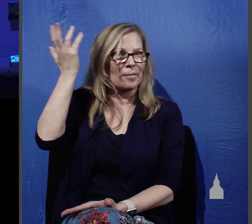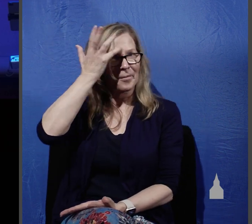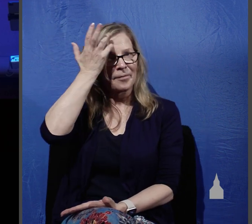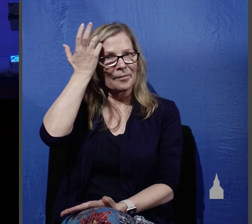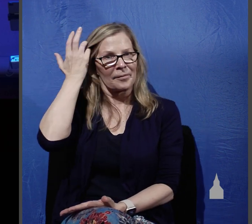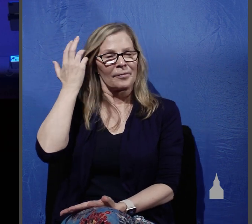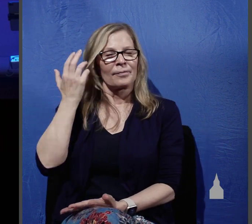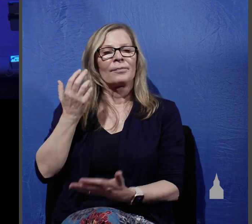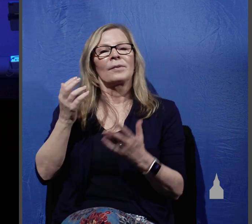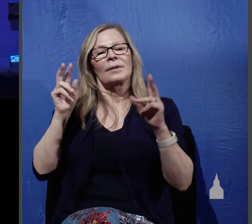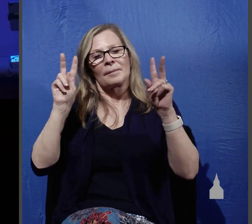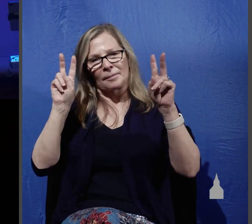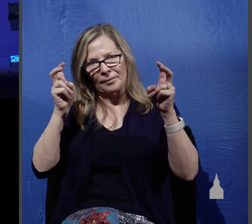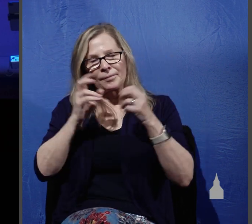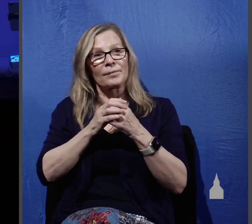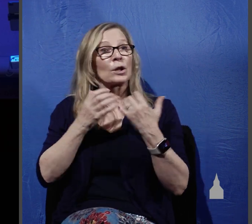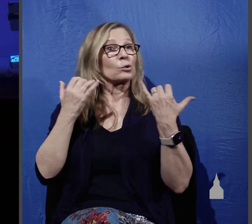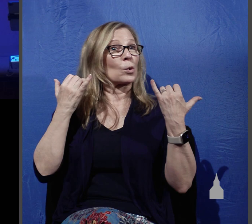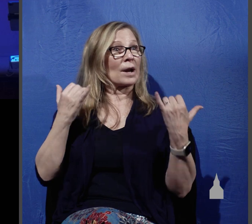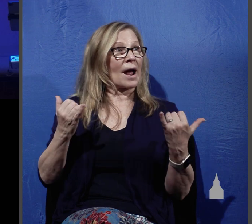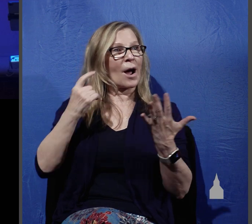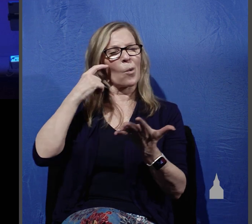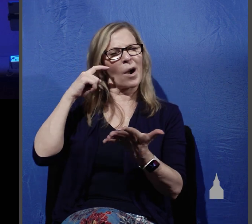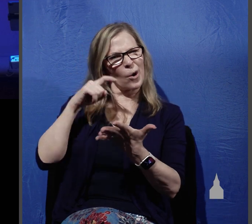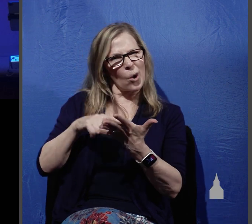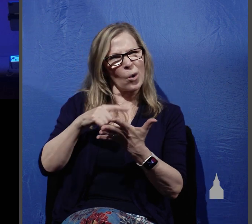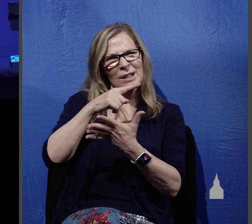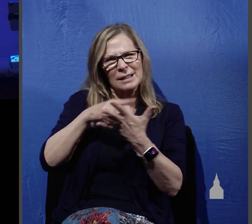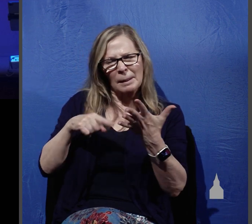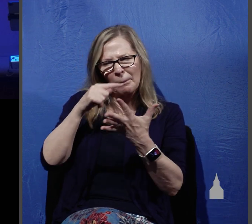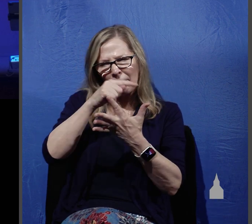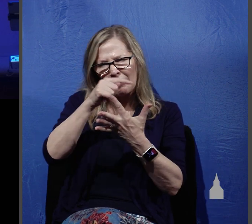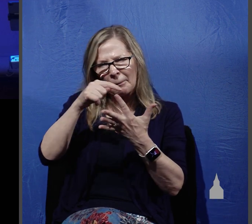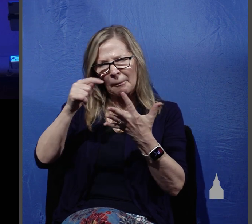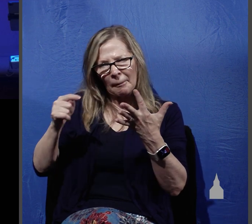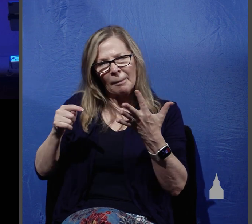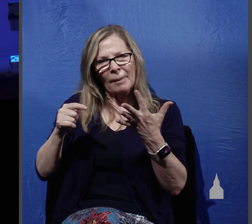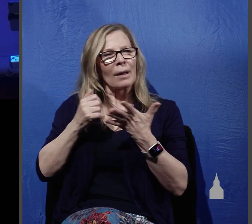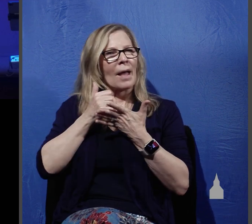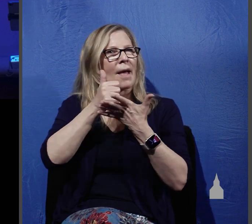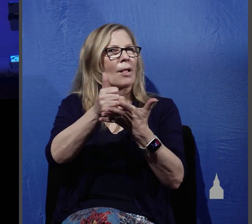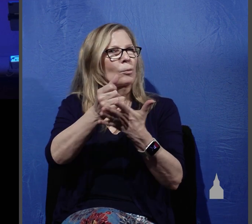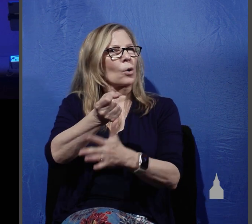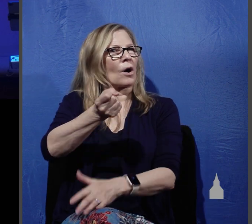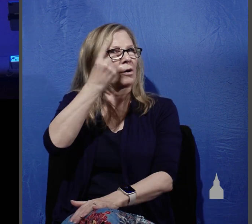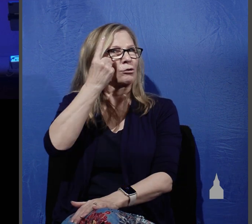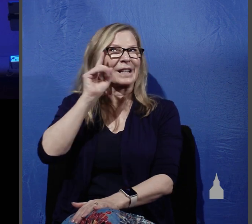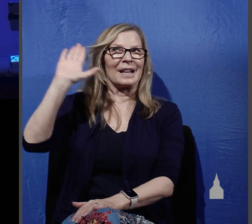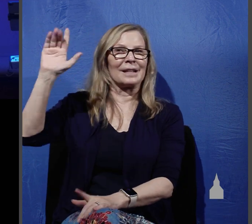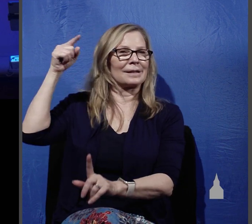passage that I think will help give you a better understanding of God's message in these verses. First of all,